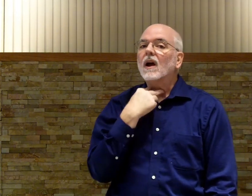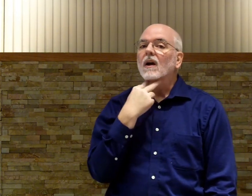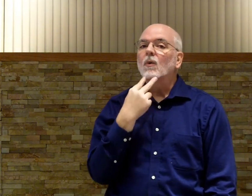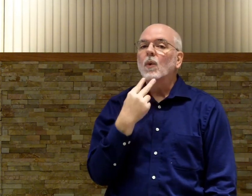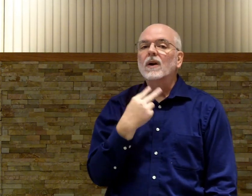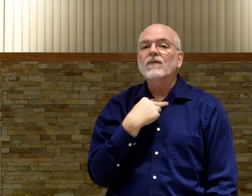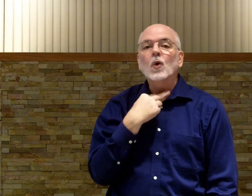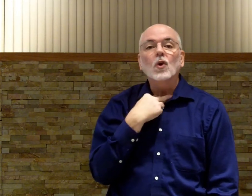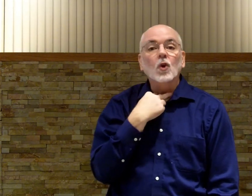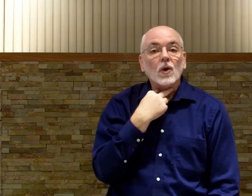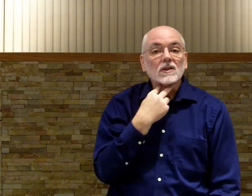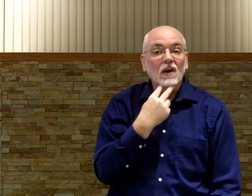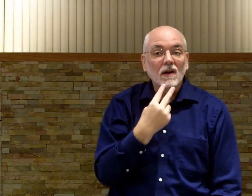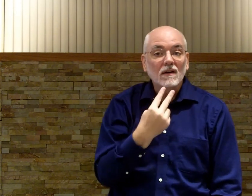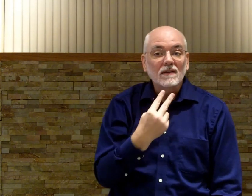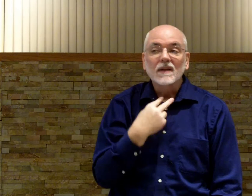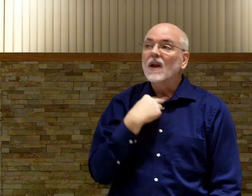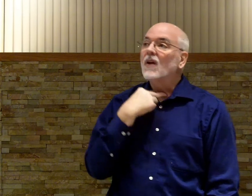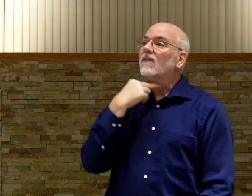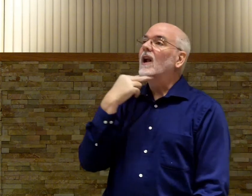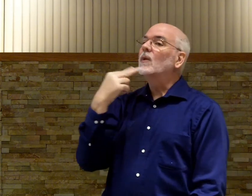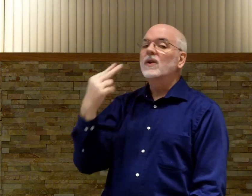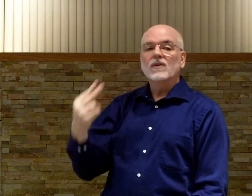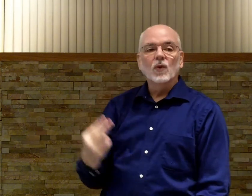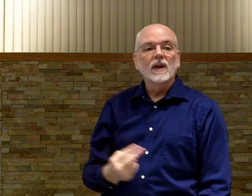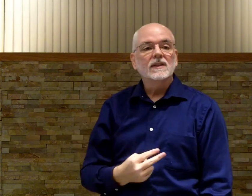Where the vocal cords are. Following your voice.